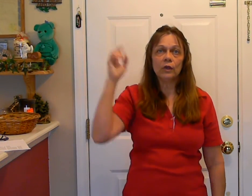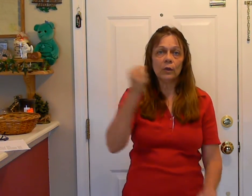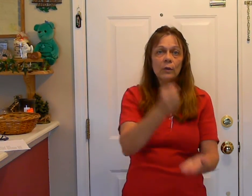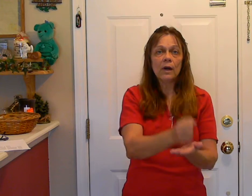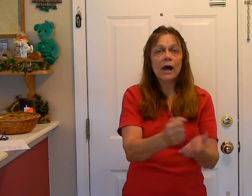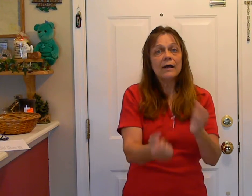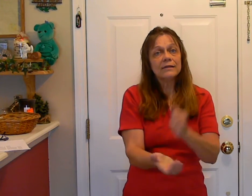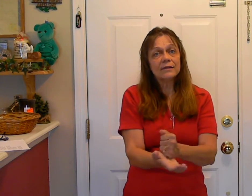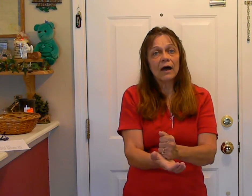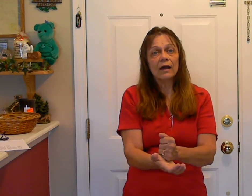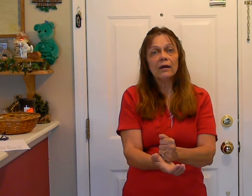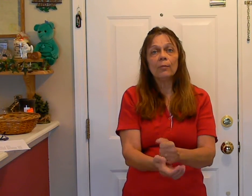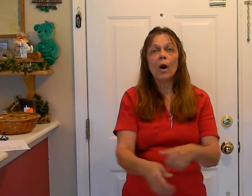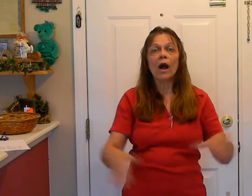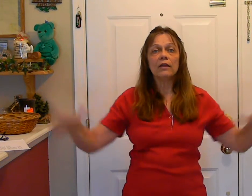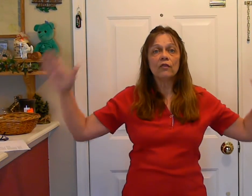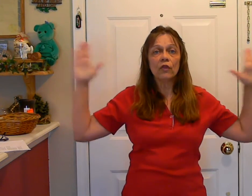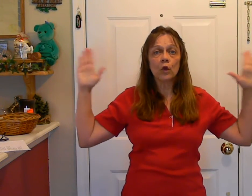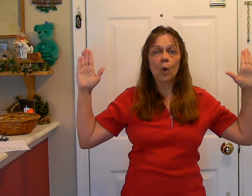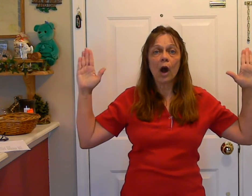You died upon the cross.